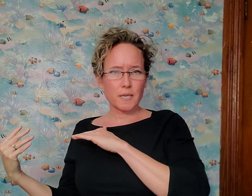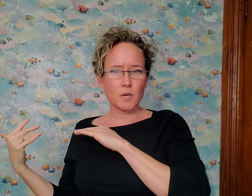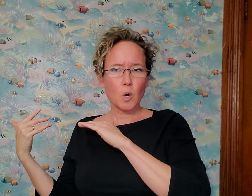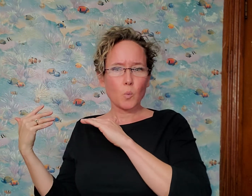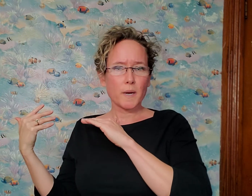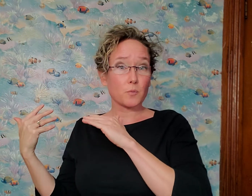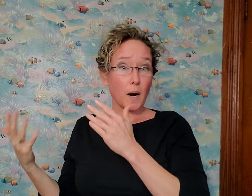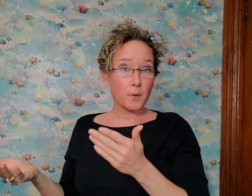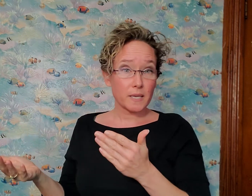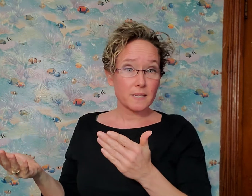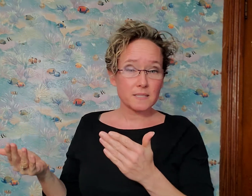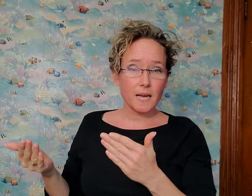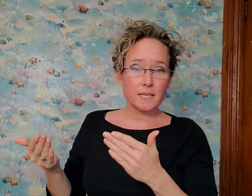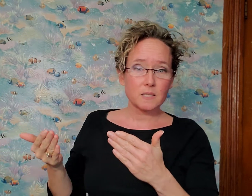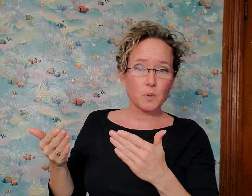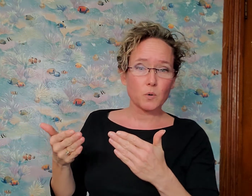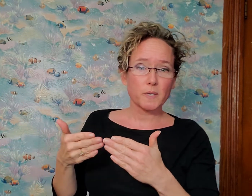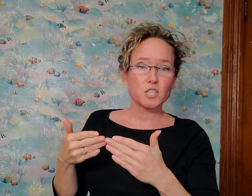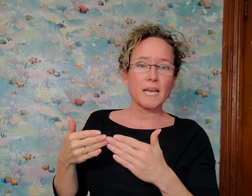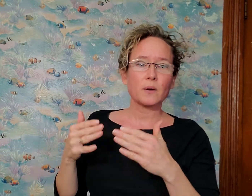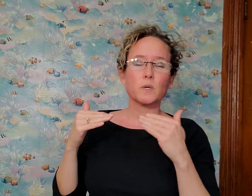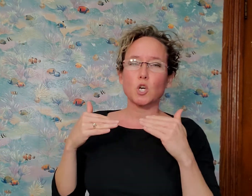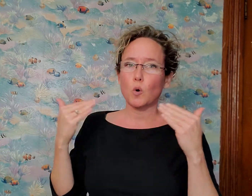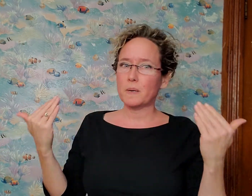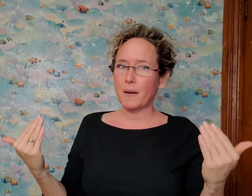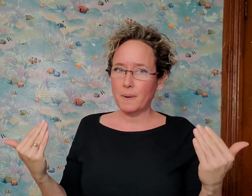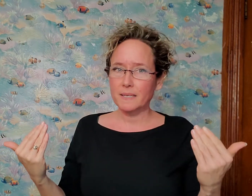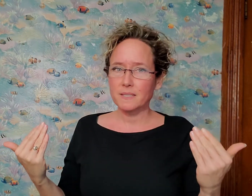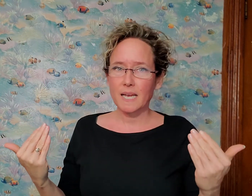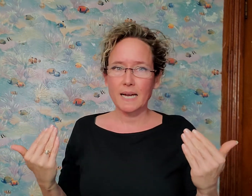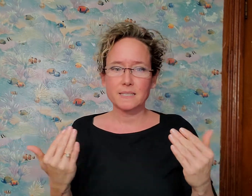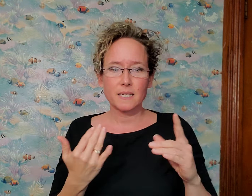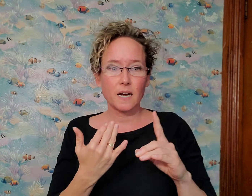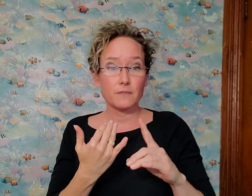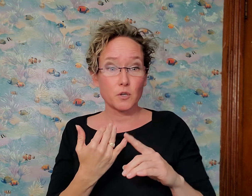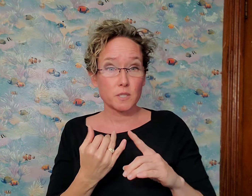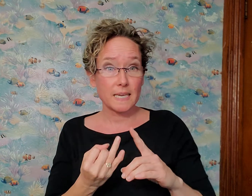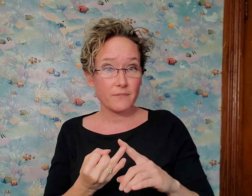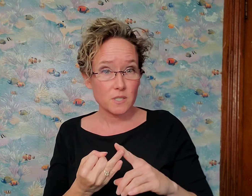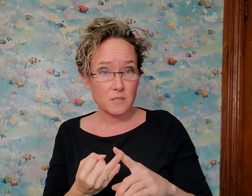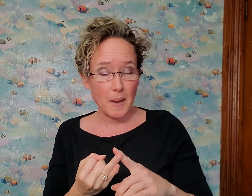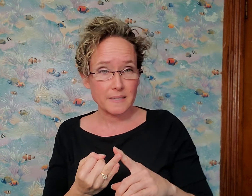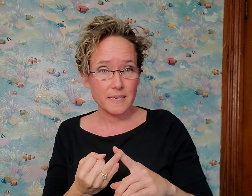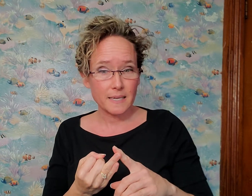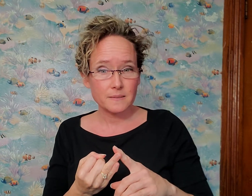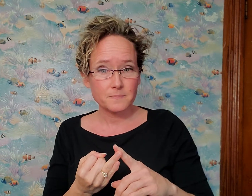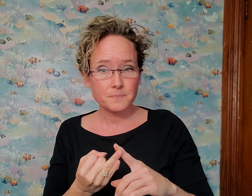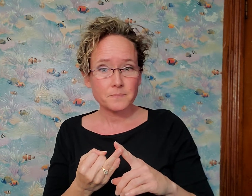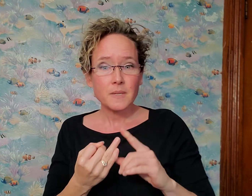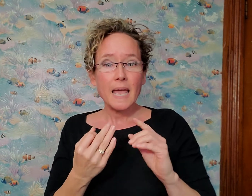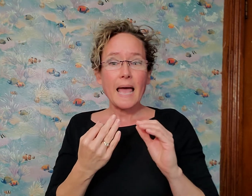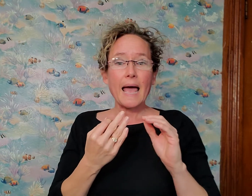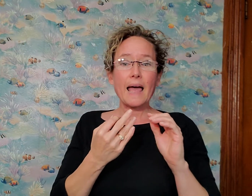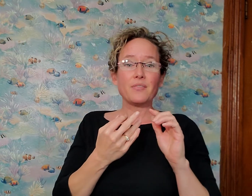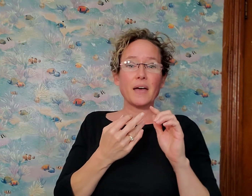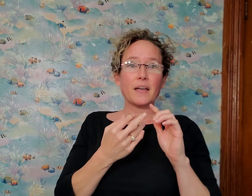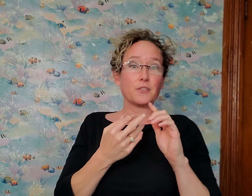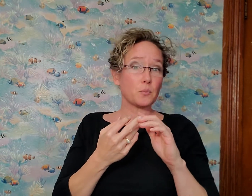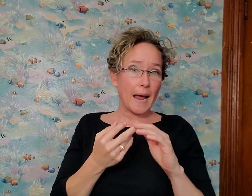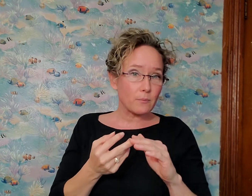with Robert Kiyosaki's book, Rich Dad, which opened my mind to the idea of good debt versus bad debt. And then the rat